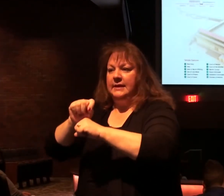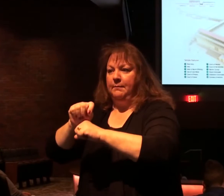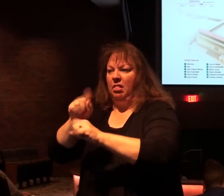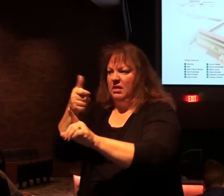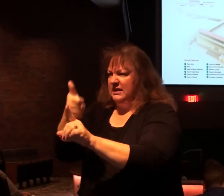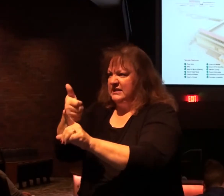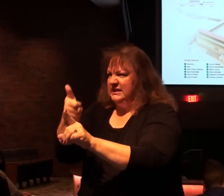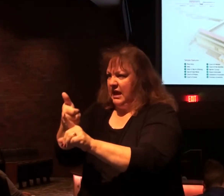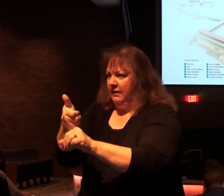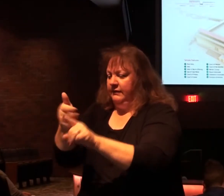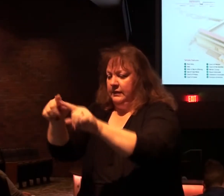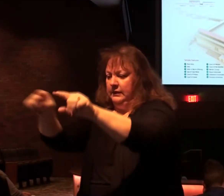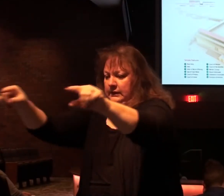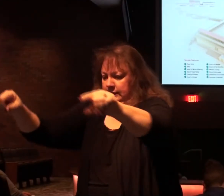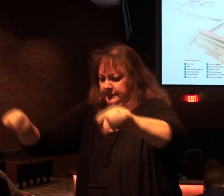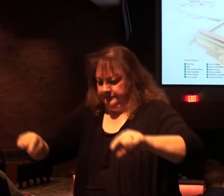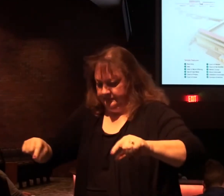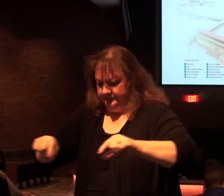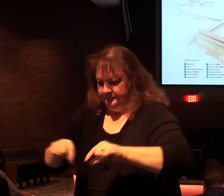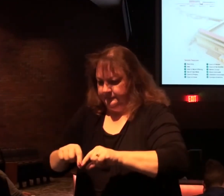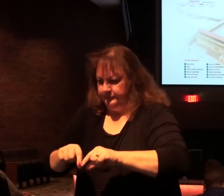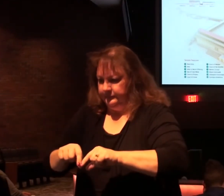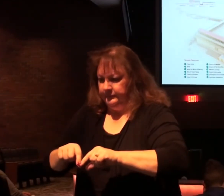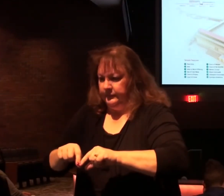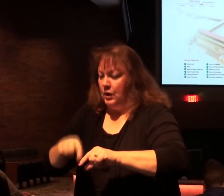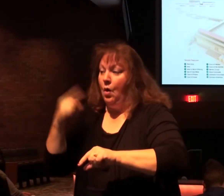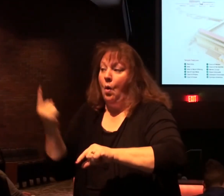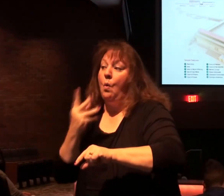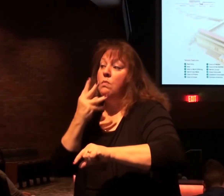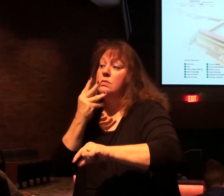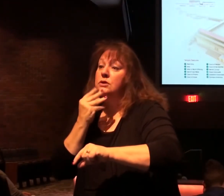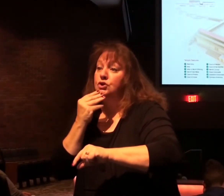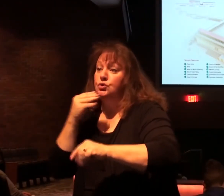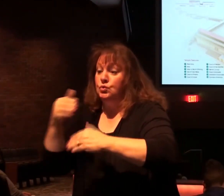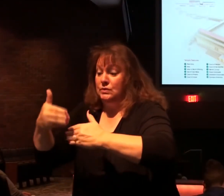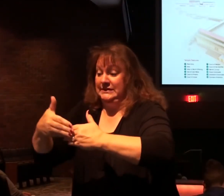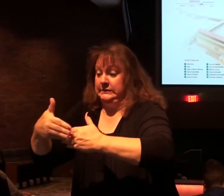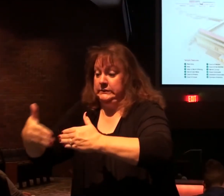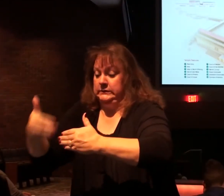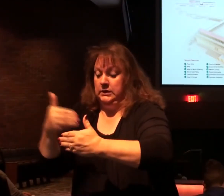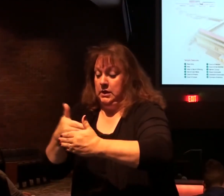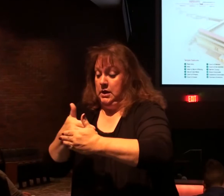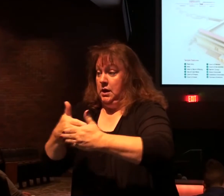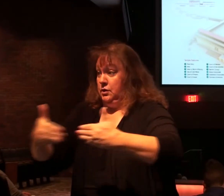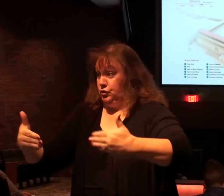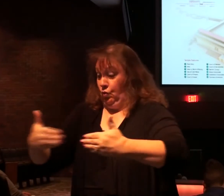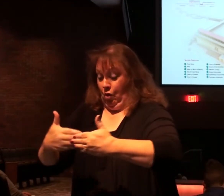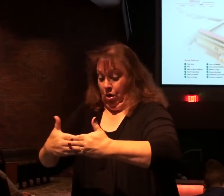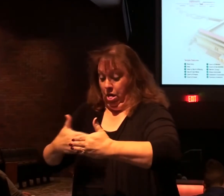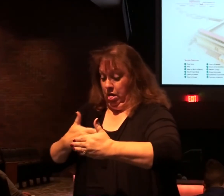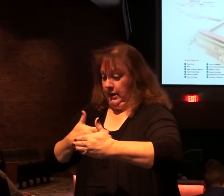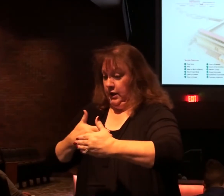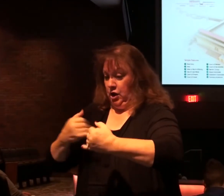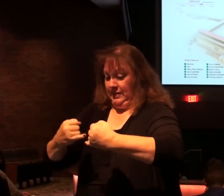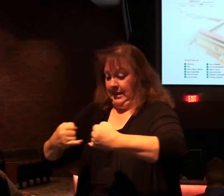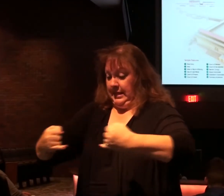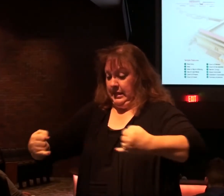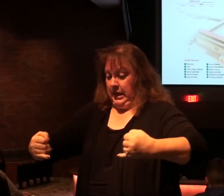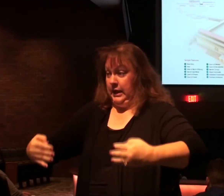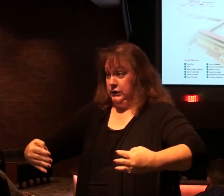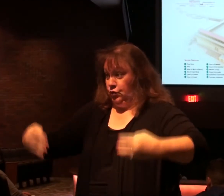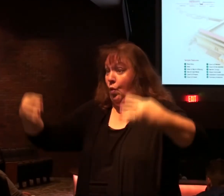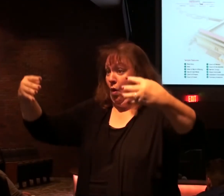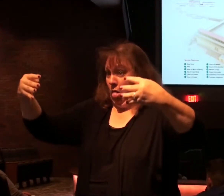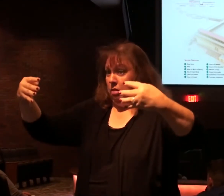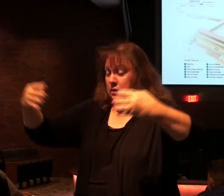itself and this surrounding area. Only Jews were allowed in here. This wall here, this line represents the